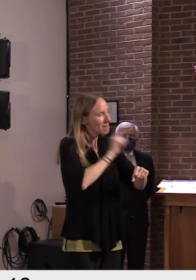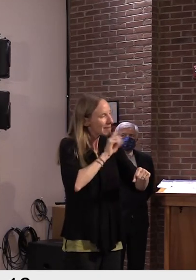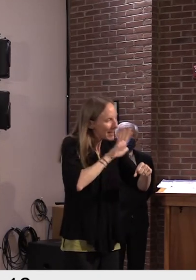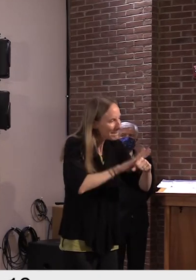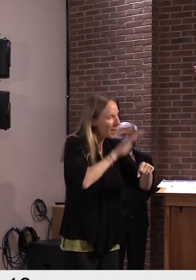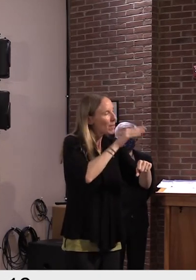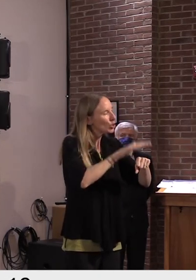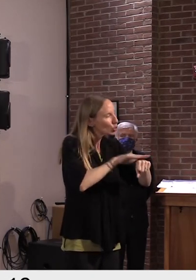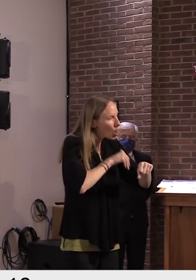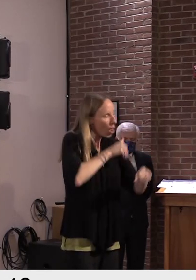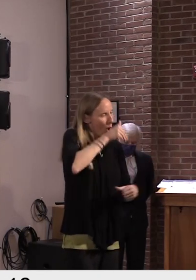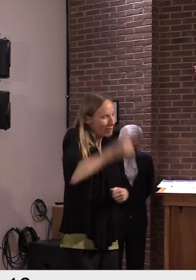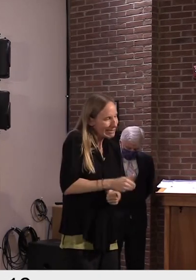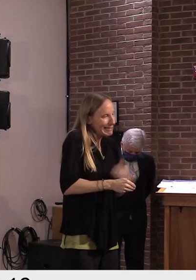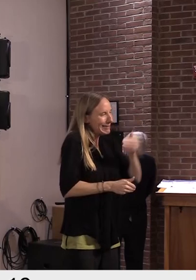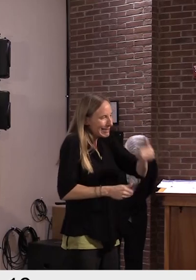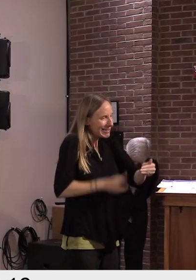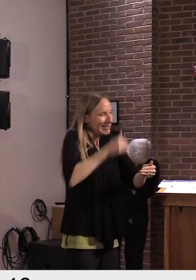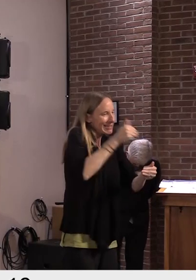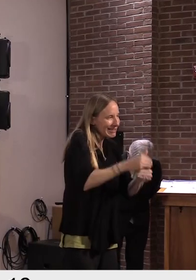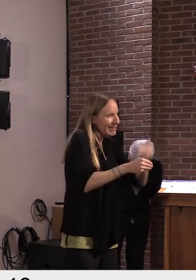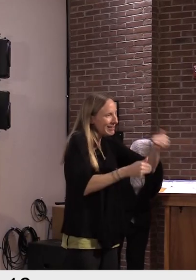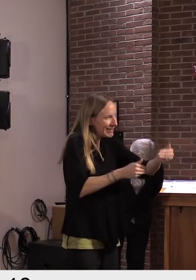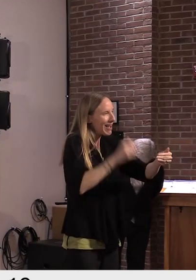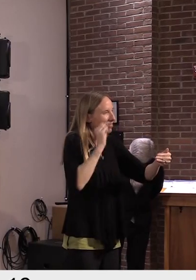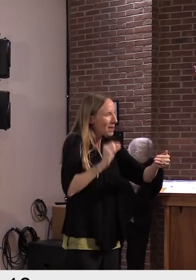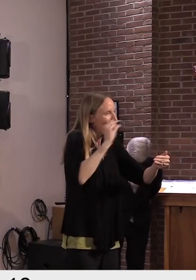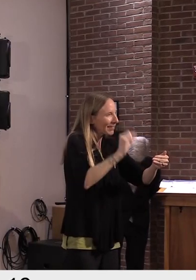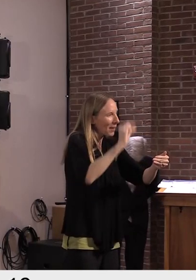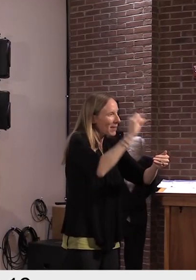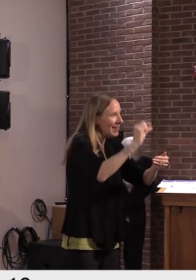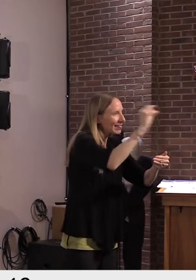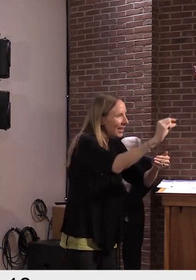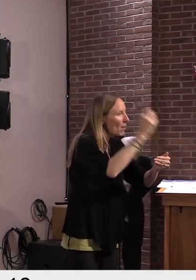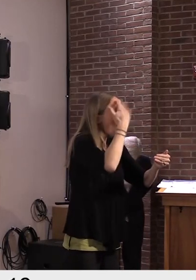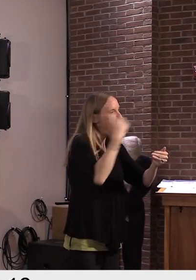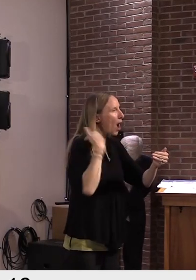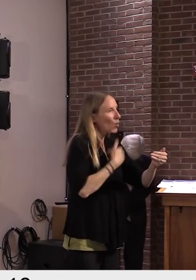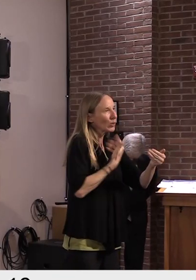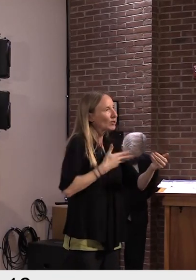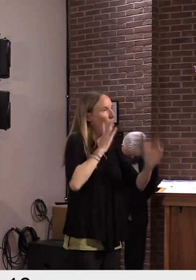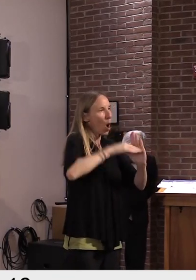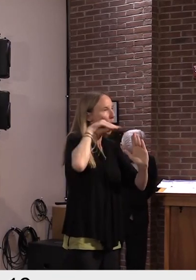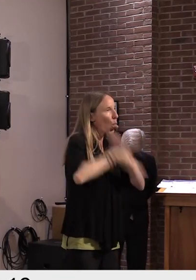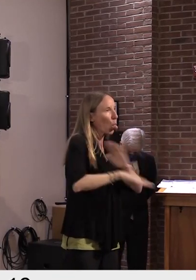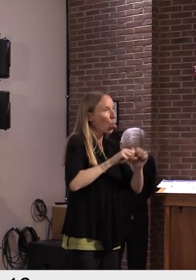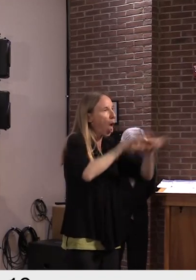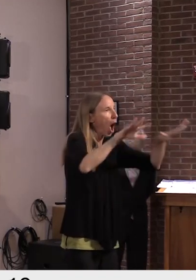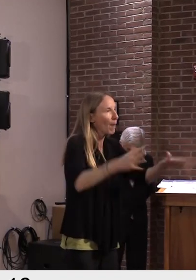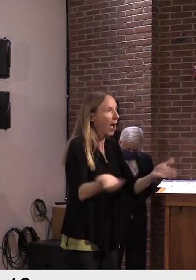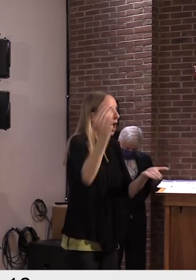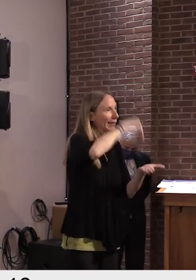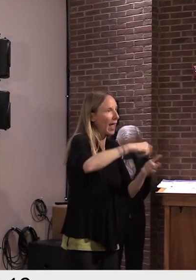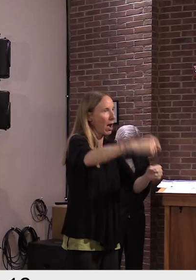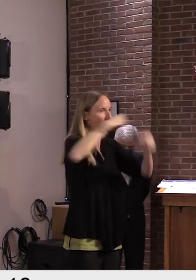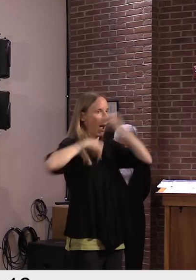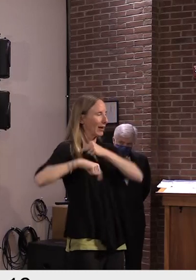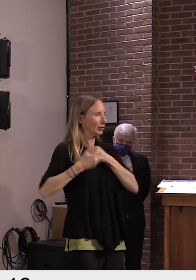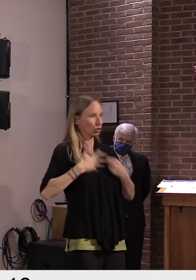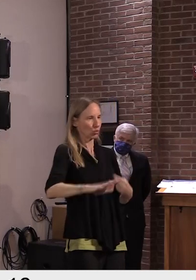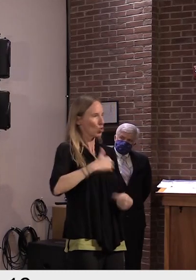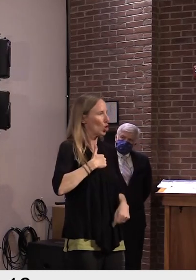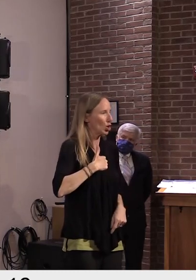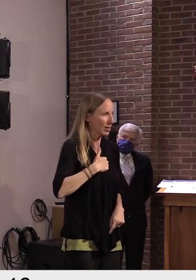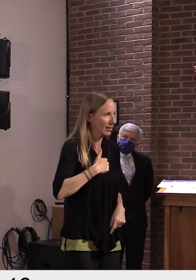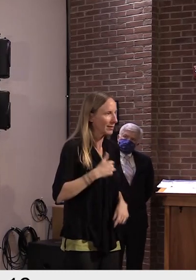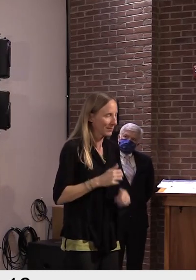through this as fast as possible without the risk of losing the fragile gains we've made. I think someone